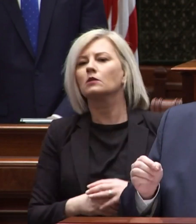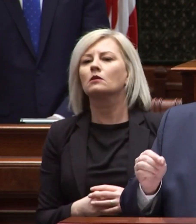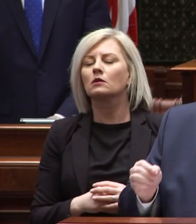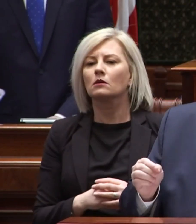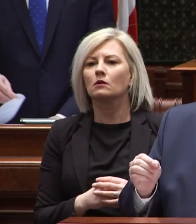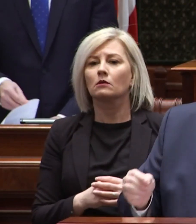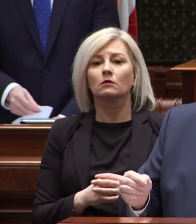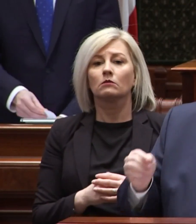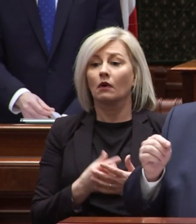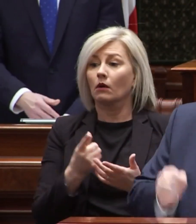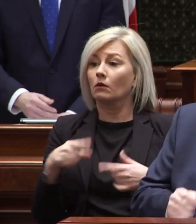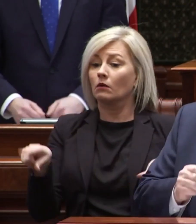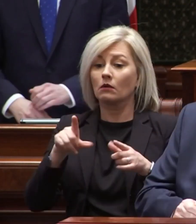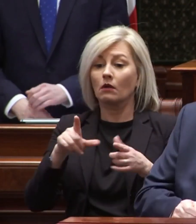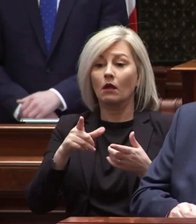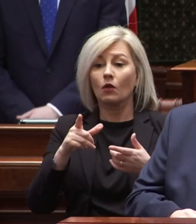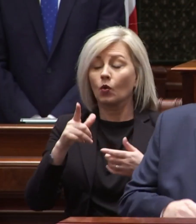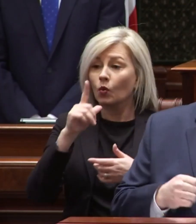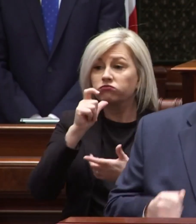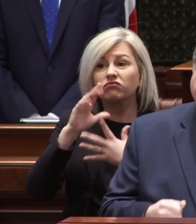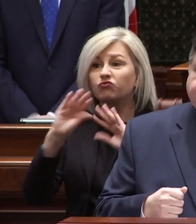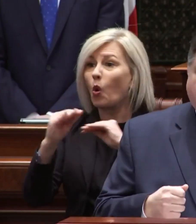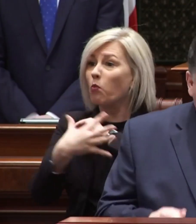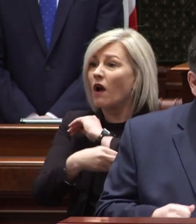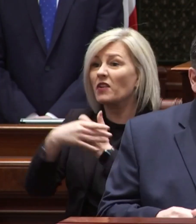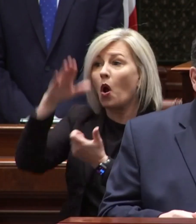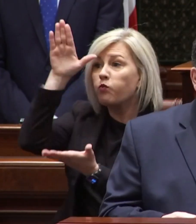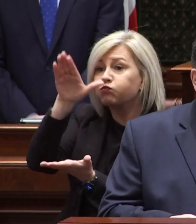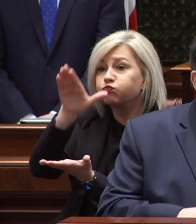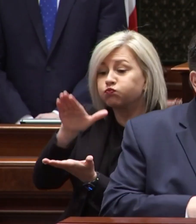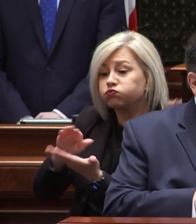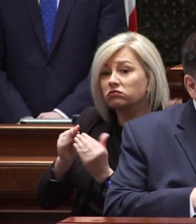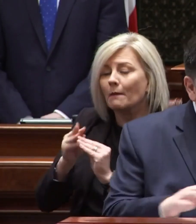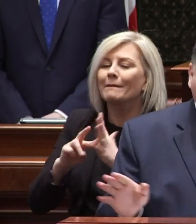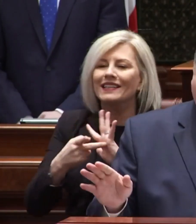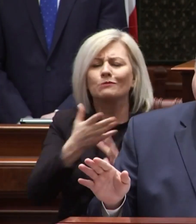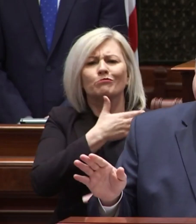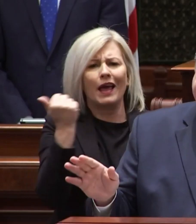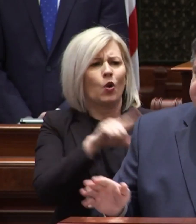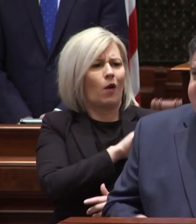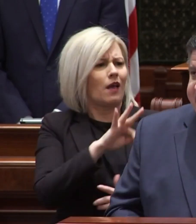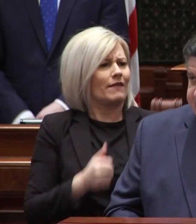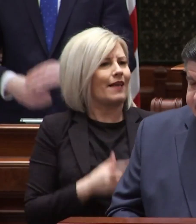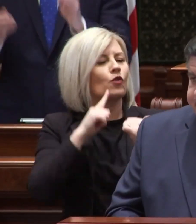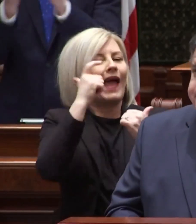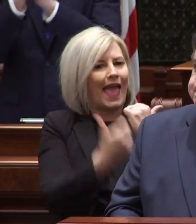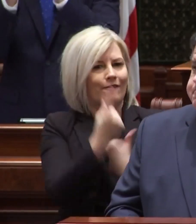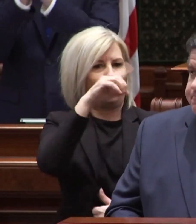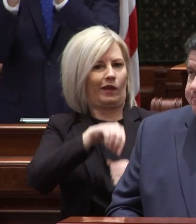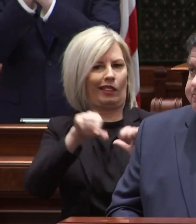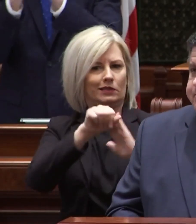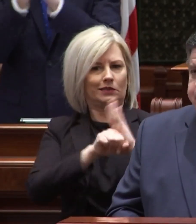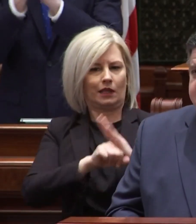because fewer people living in financial distress means a better quality of life for everyone in this state